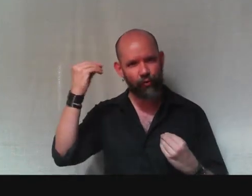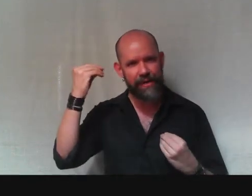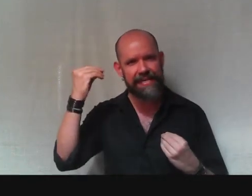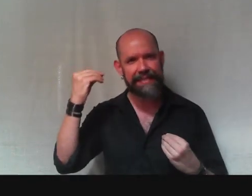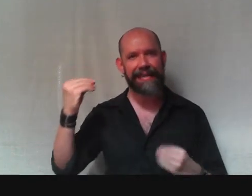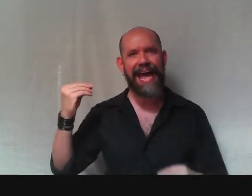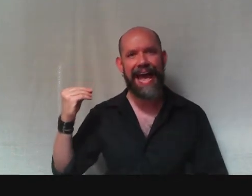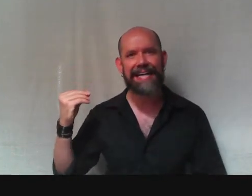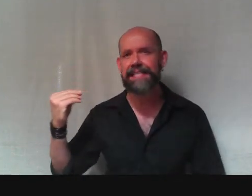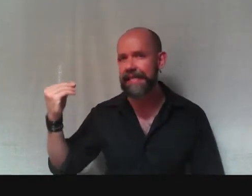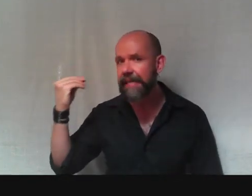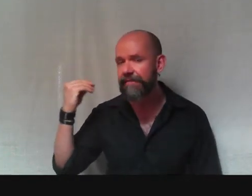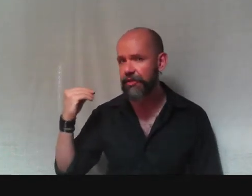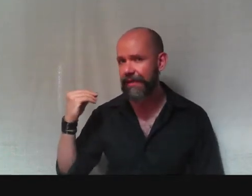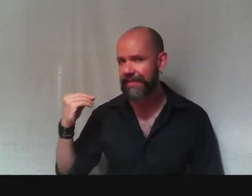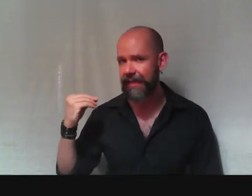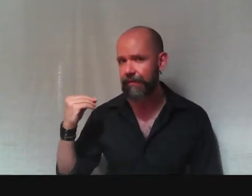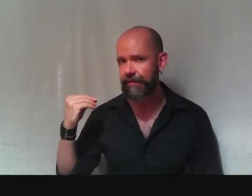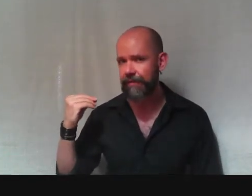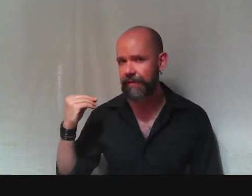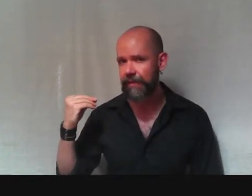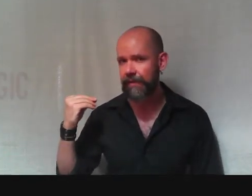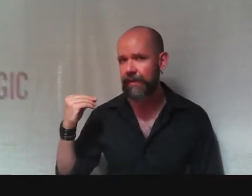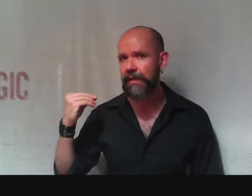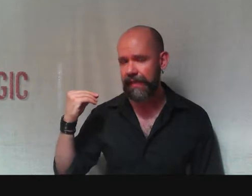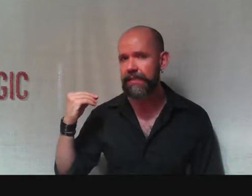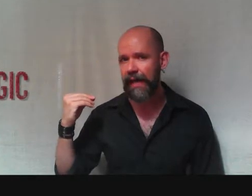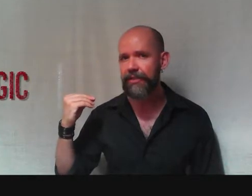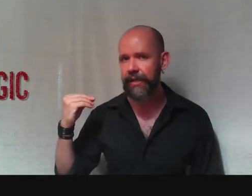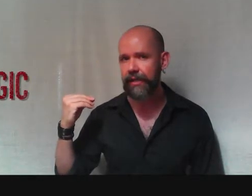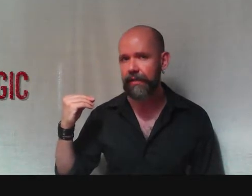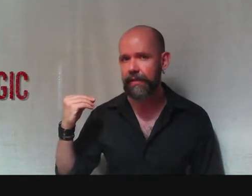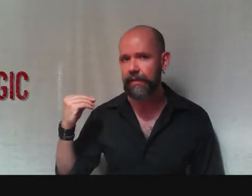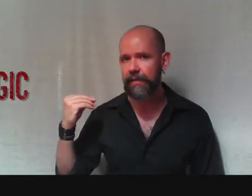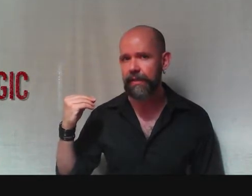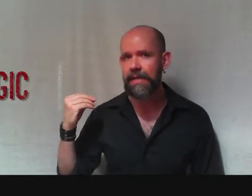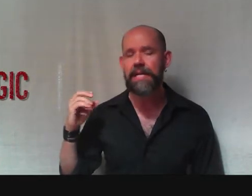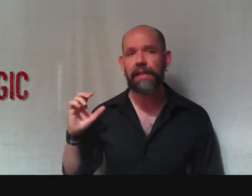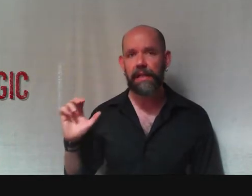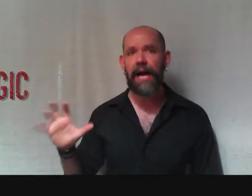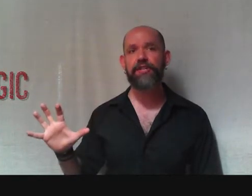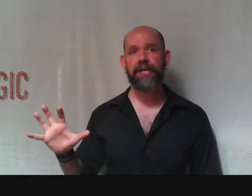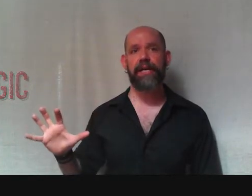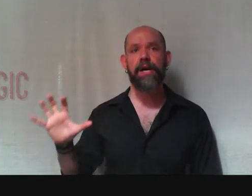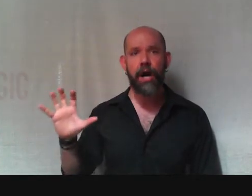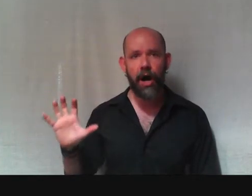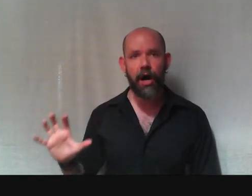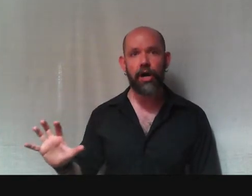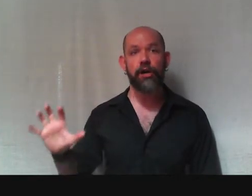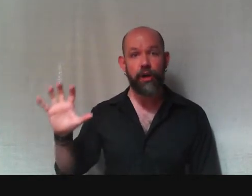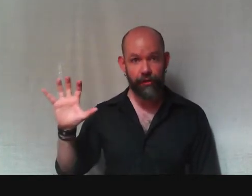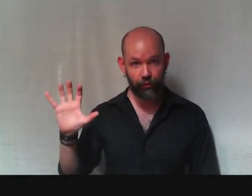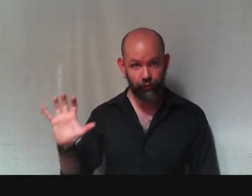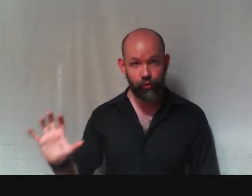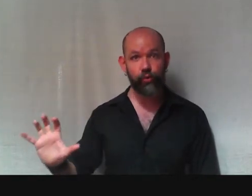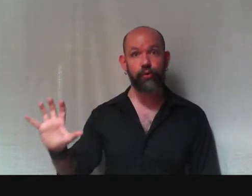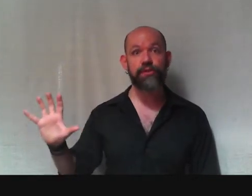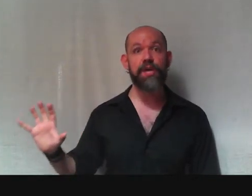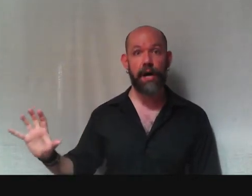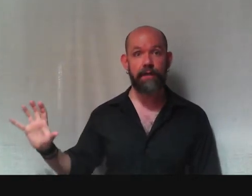reason has to give to itself is logic. Logic are the rules of